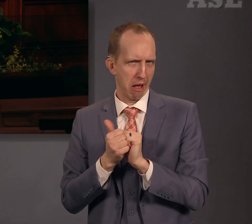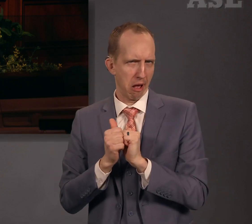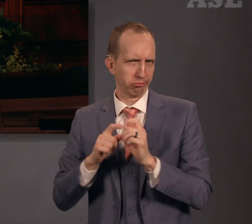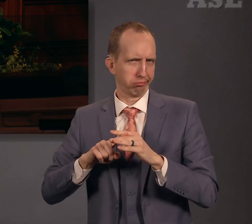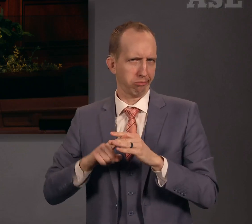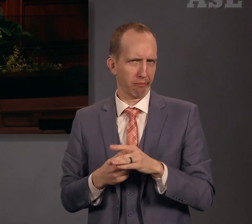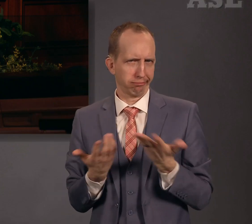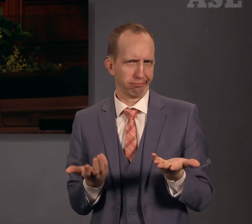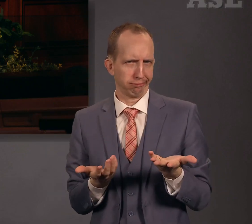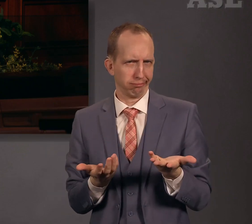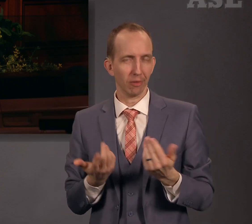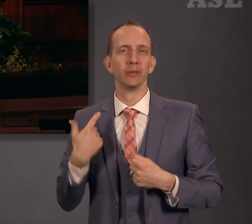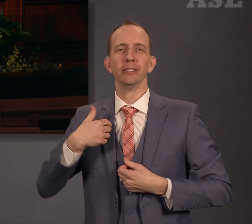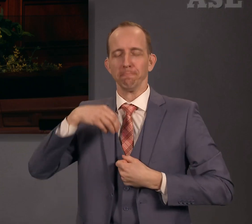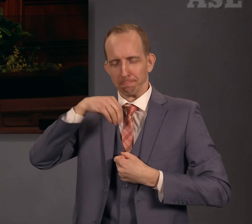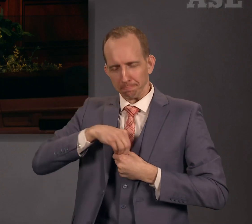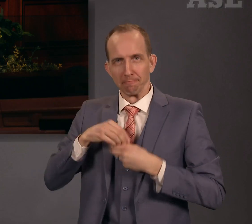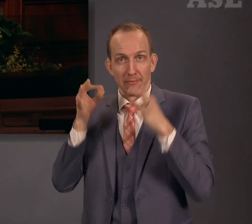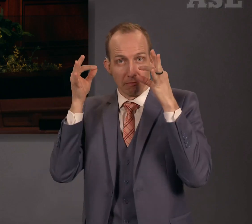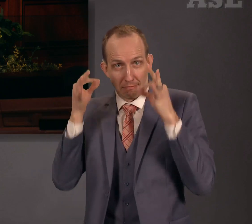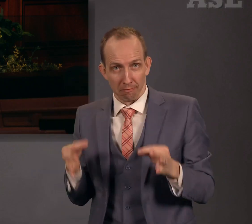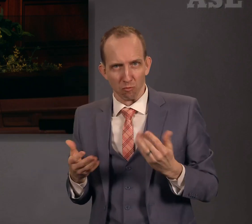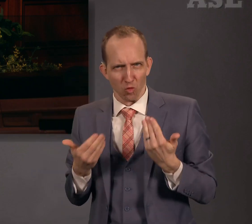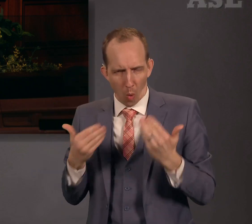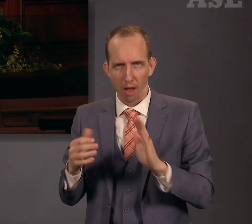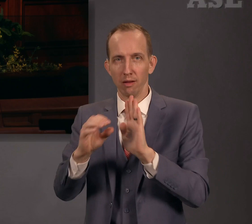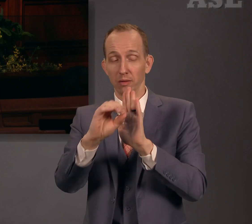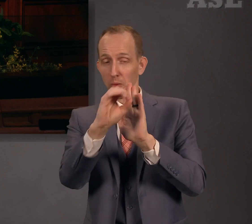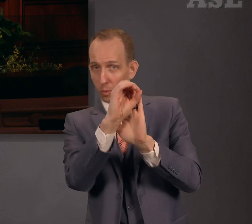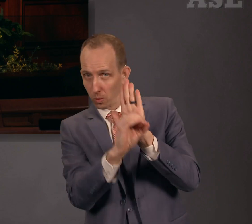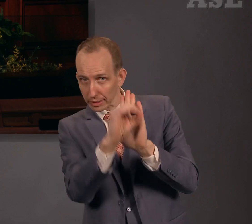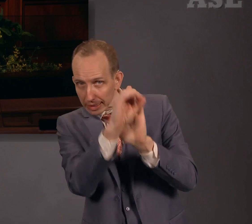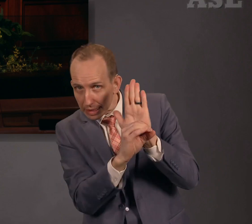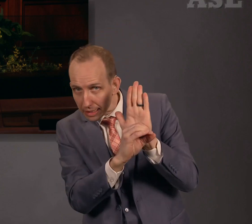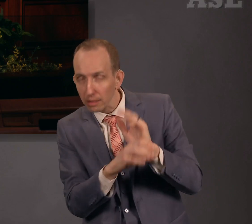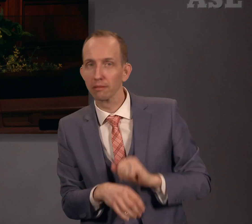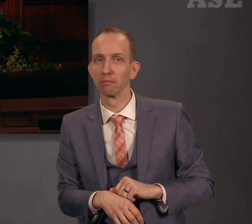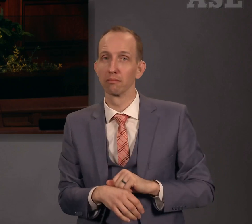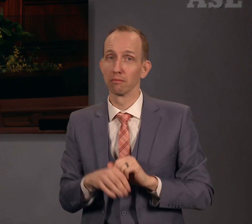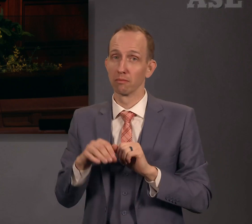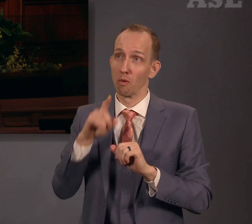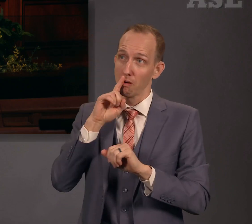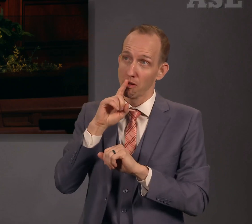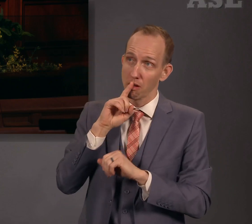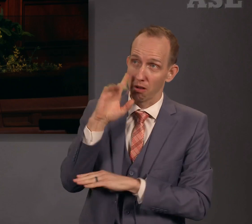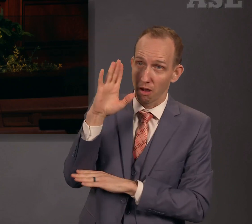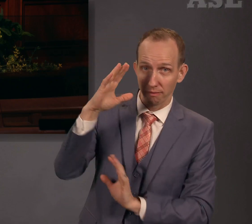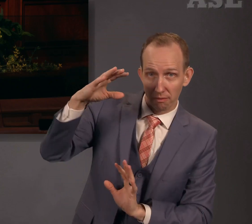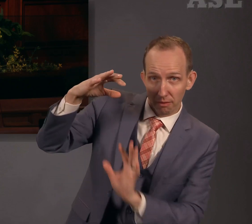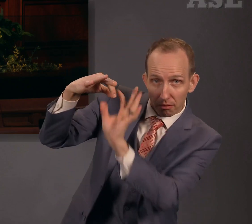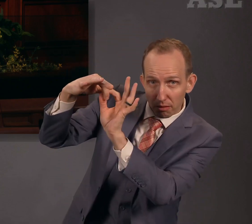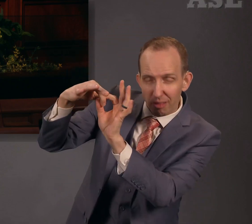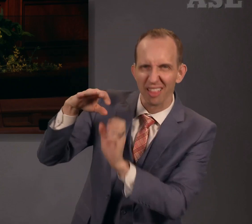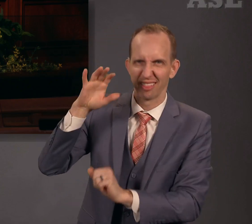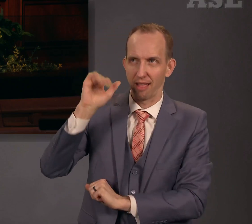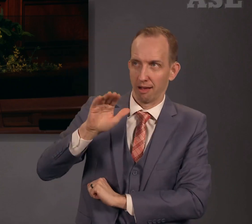exercising our moral agency to take upon ourselves His yoke through the covenants and ordinances of the restored gospel.